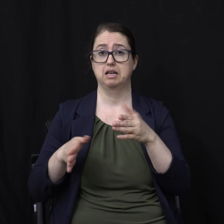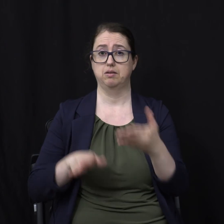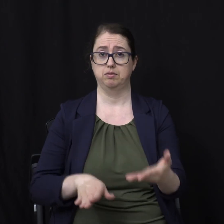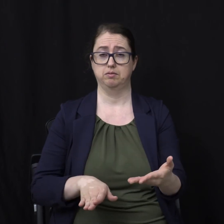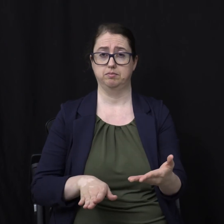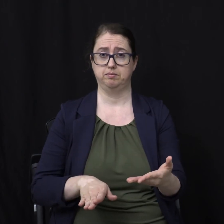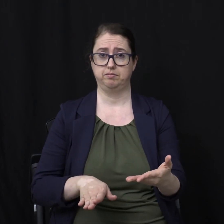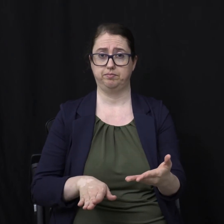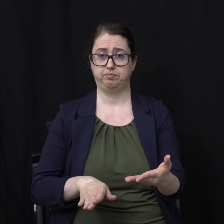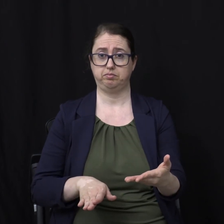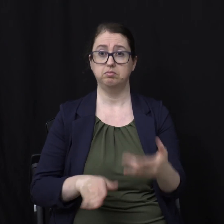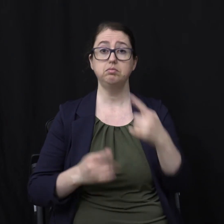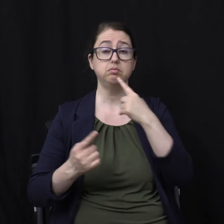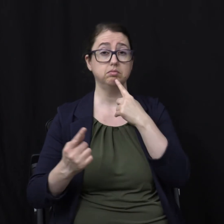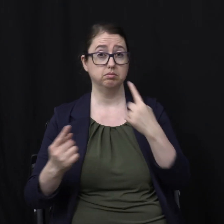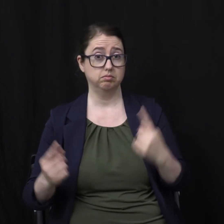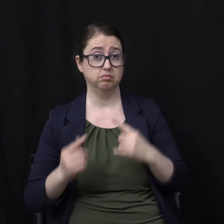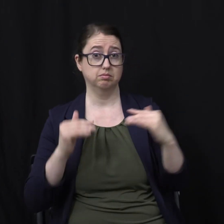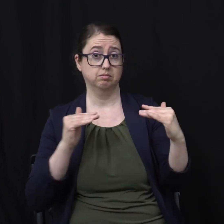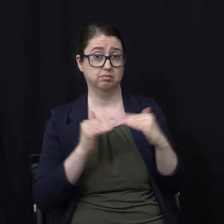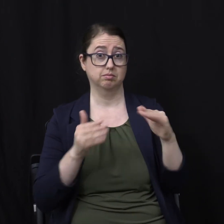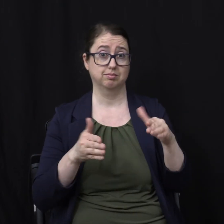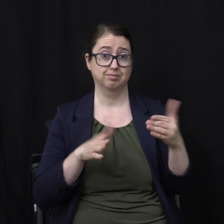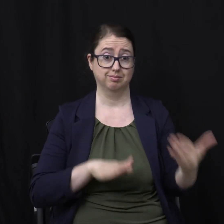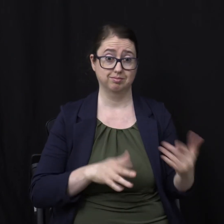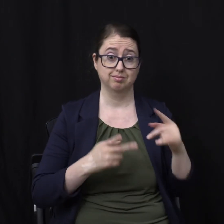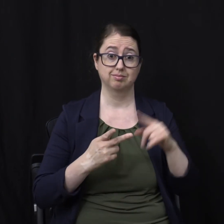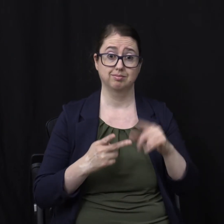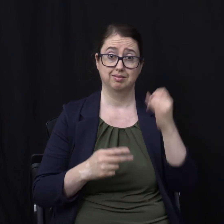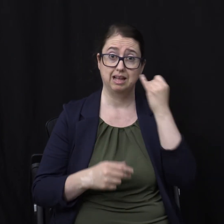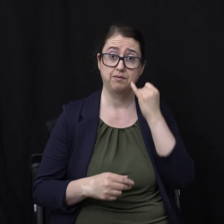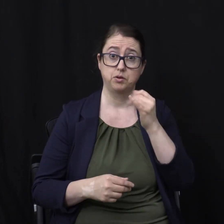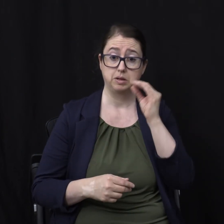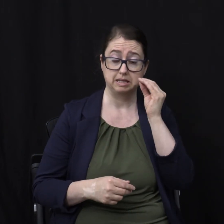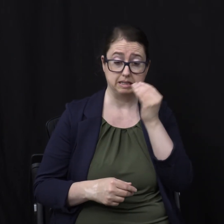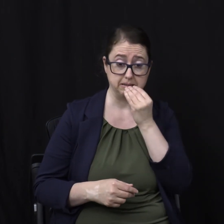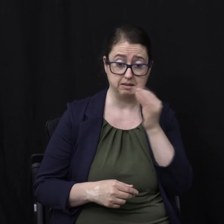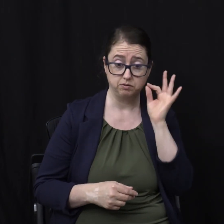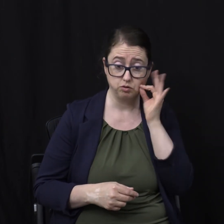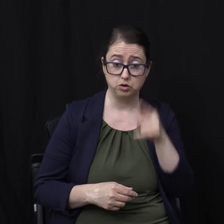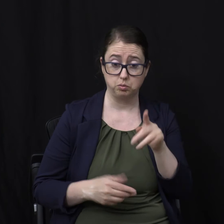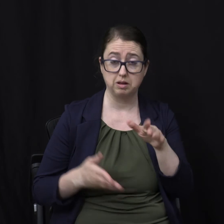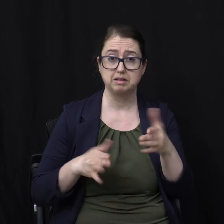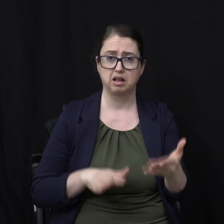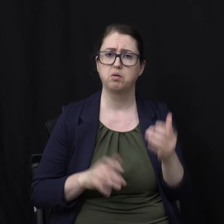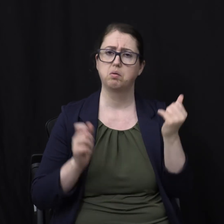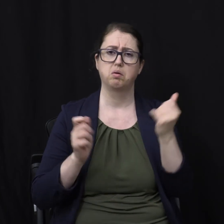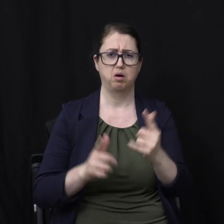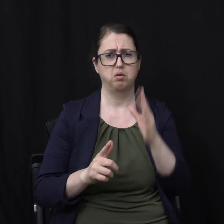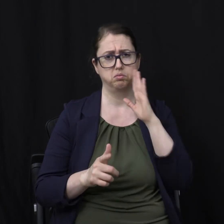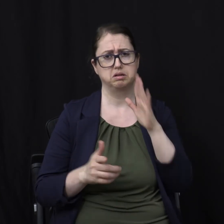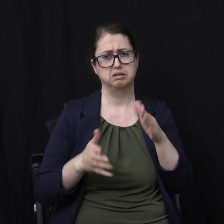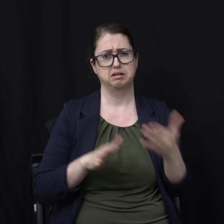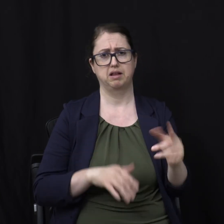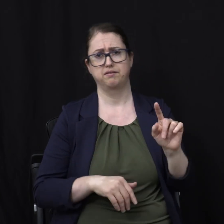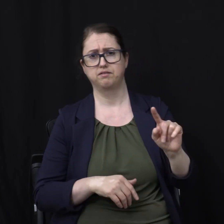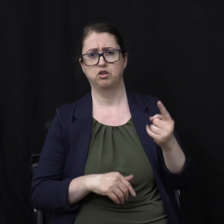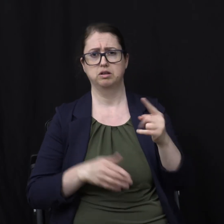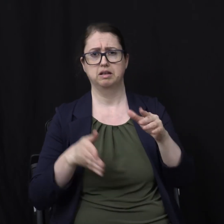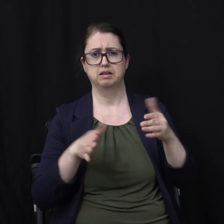The wages of sin Is death In the day that you Eat thereof You shall surely die We all die The first death Well all those